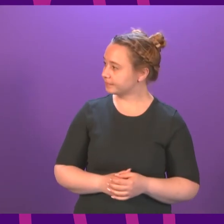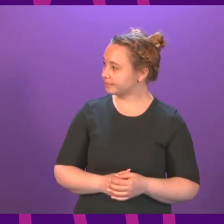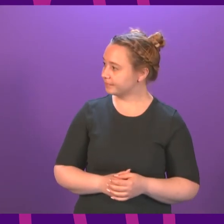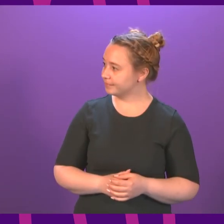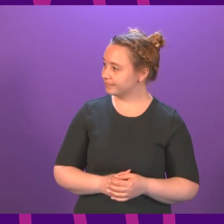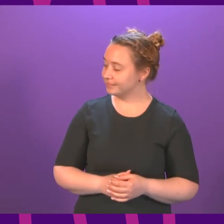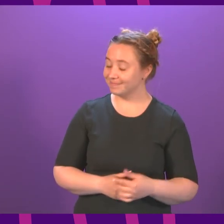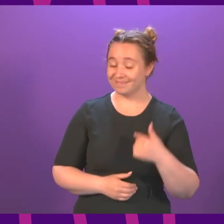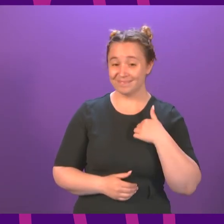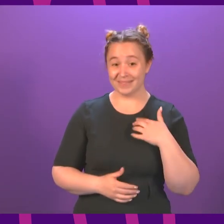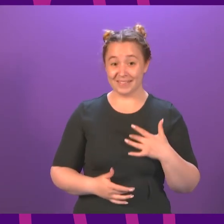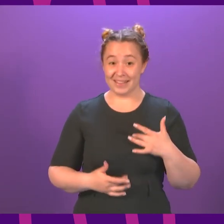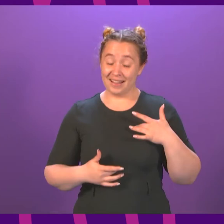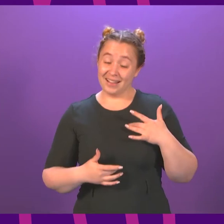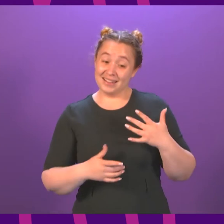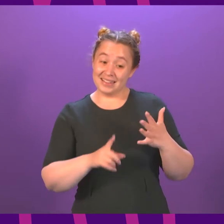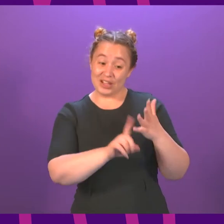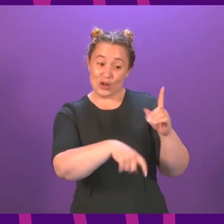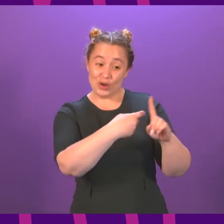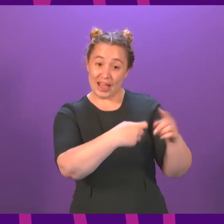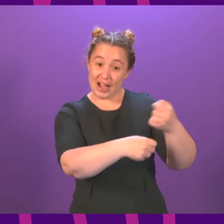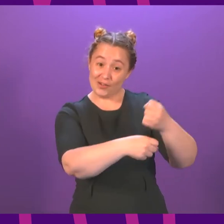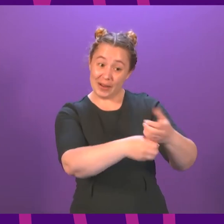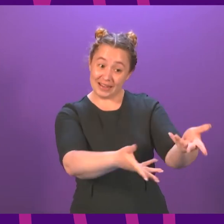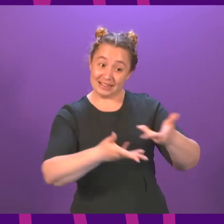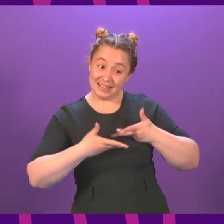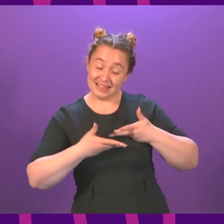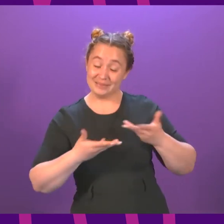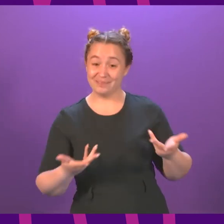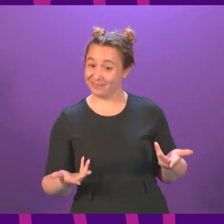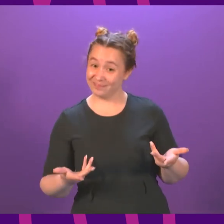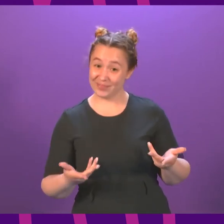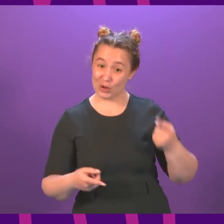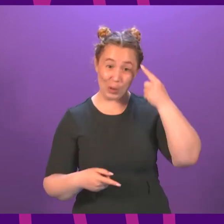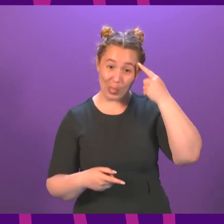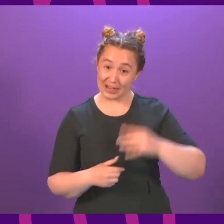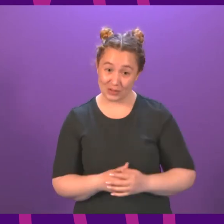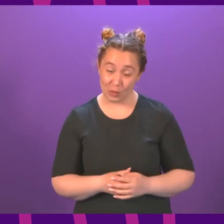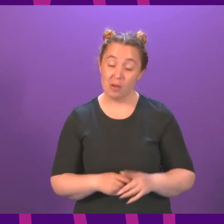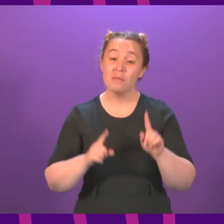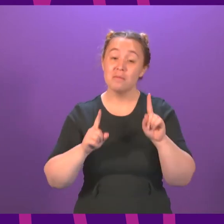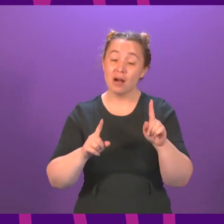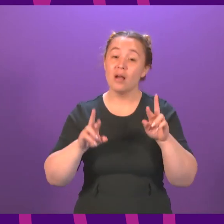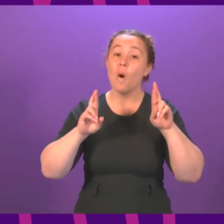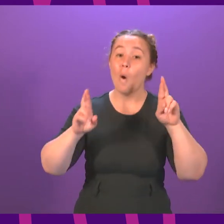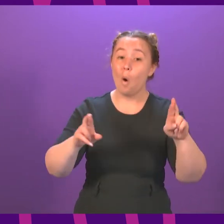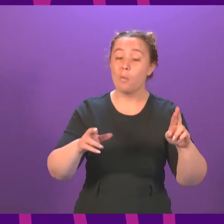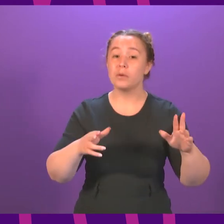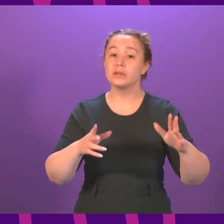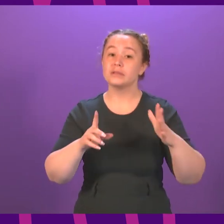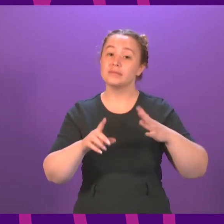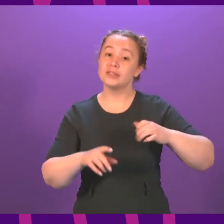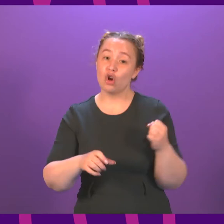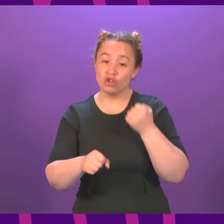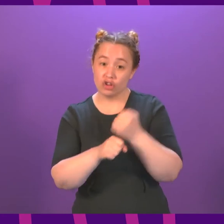that the UK Government will deliver, but this could not be more important. I hope the First Minister will keep demanding the investment we need, working in